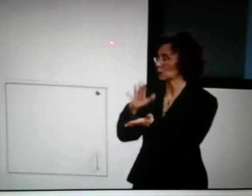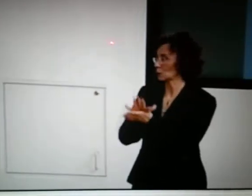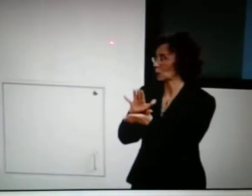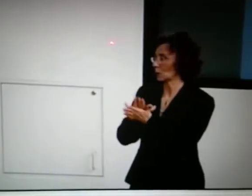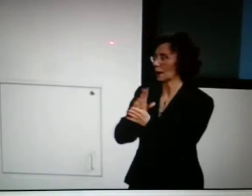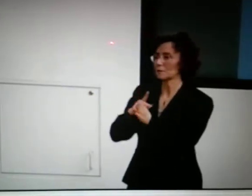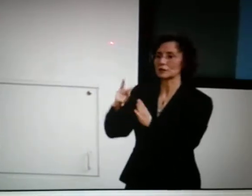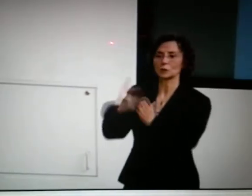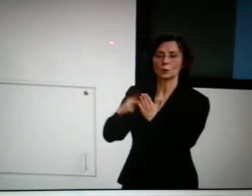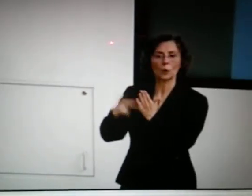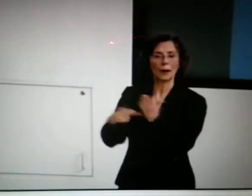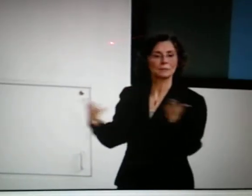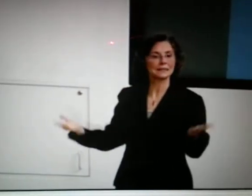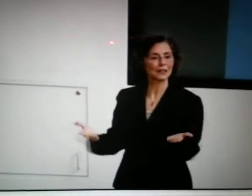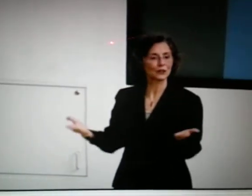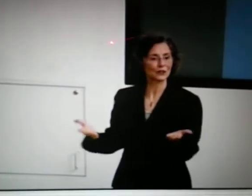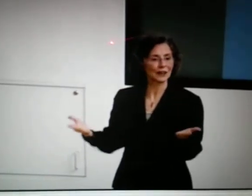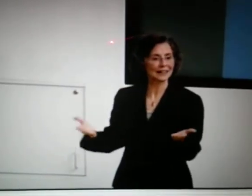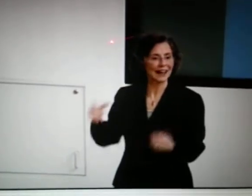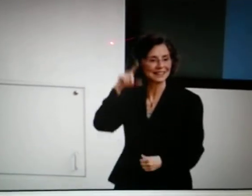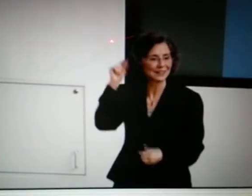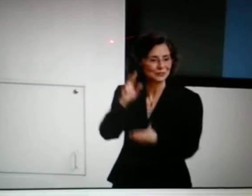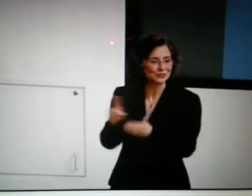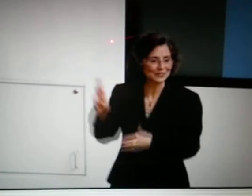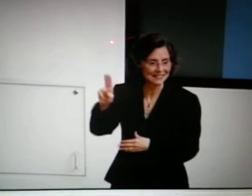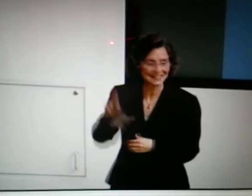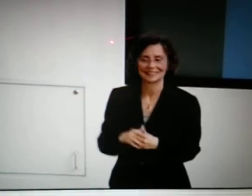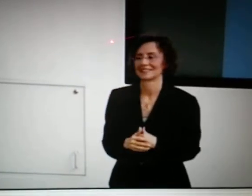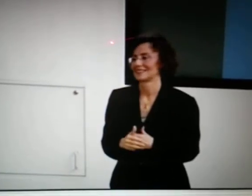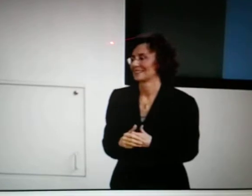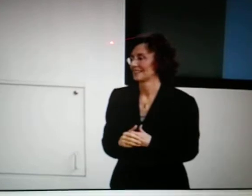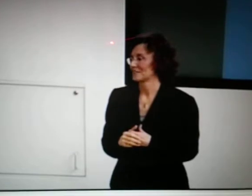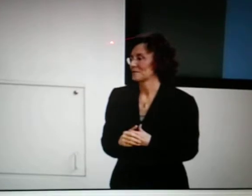currently the Dean of the Graduate School and Professional Programs here at Gallaudet University.